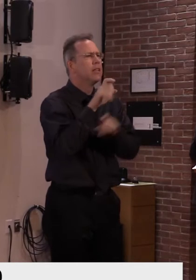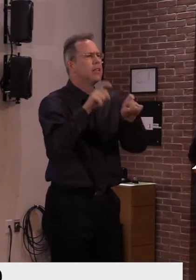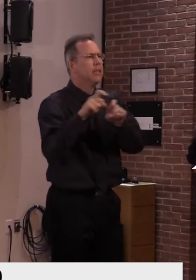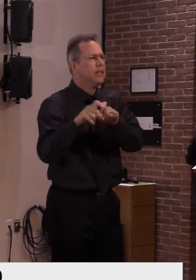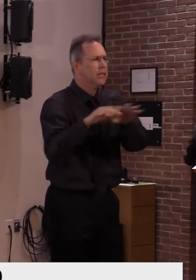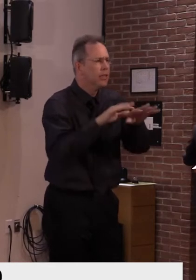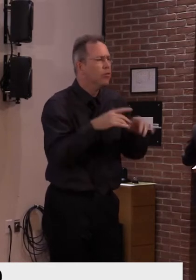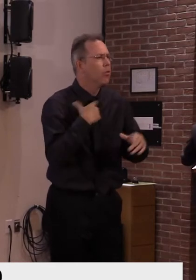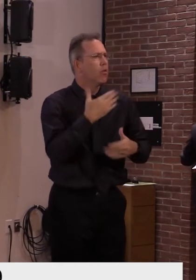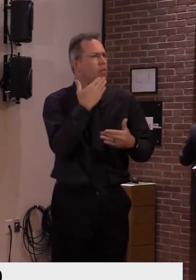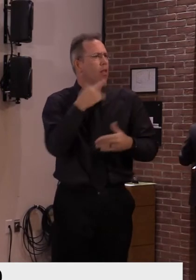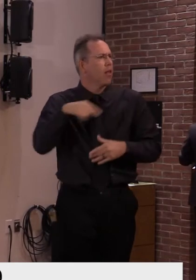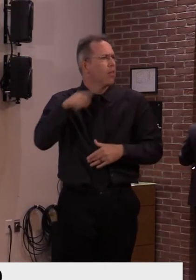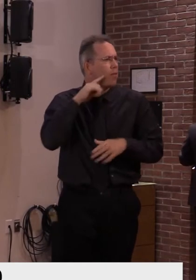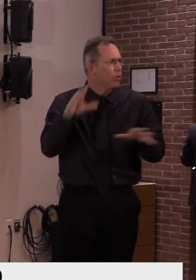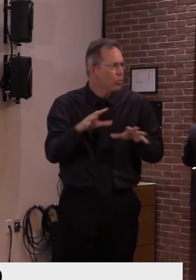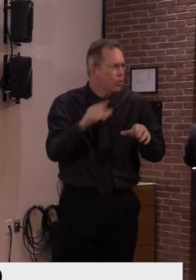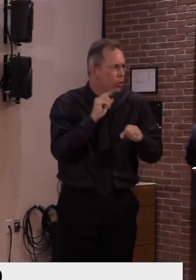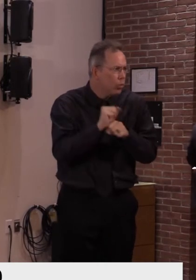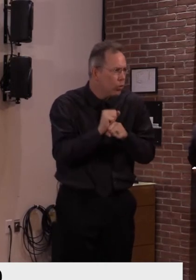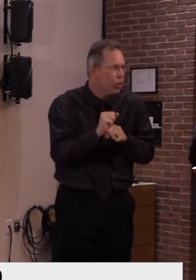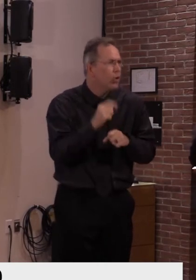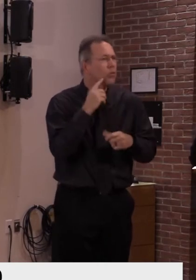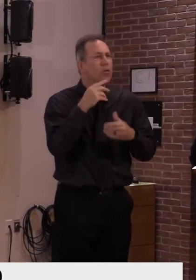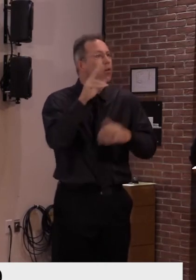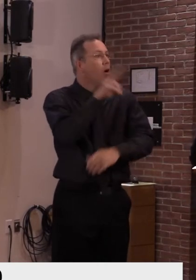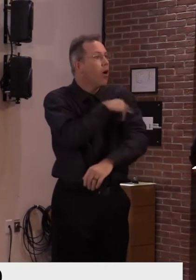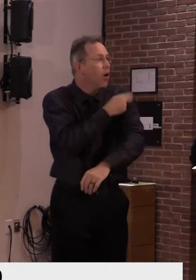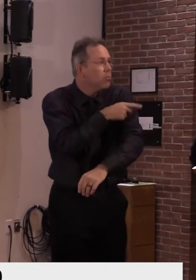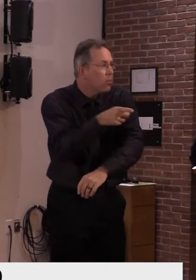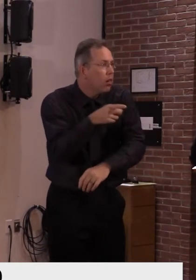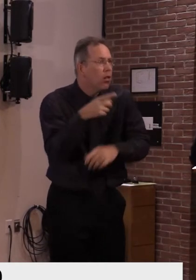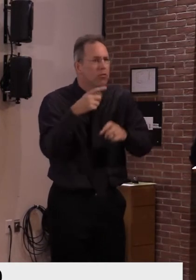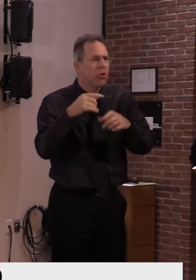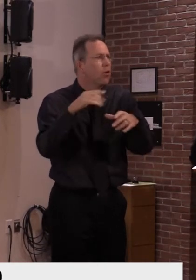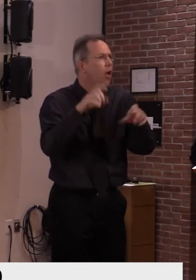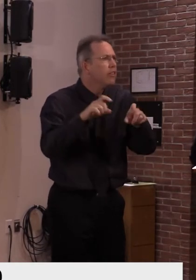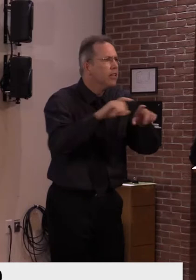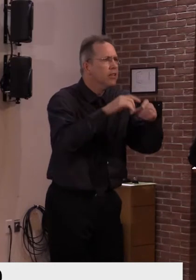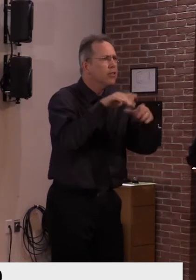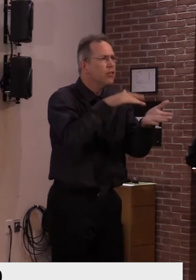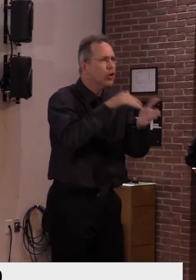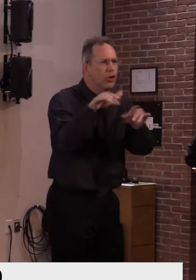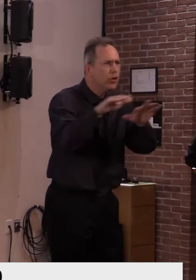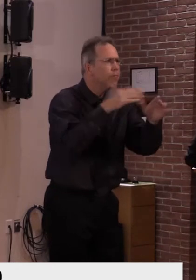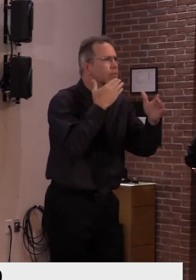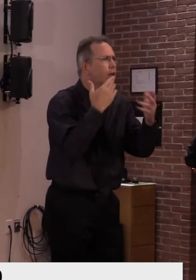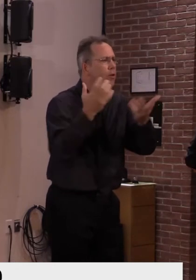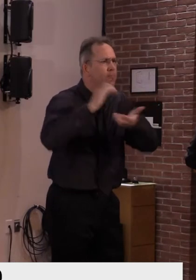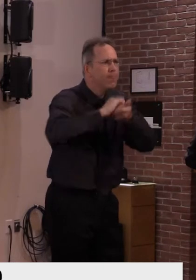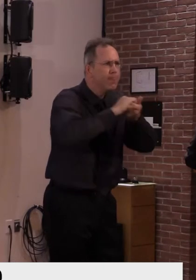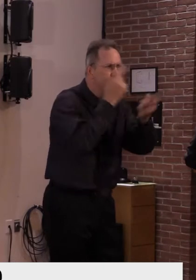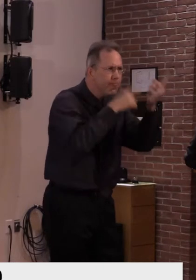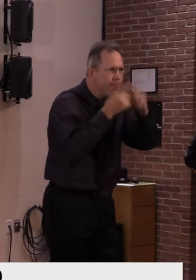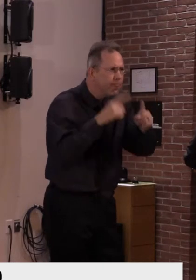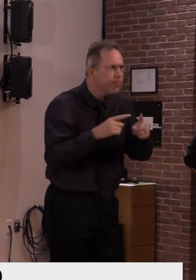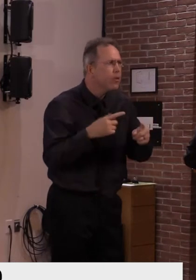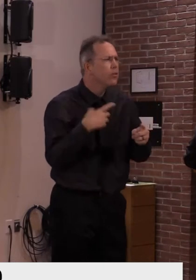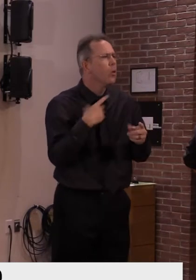University's leadership and expertise and will allow Vermonters to contribute to the important work of vaccine development.